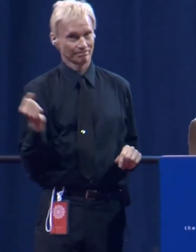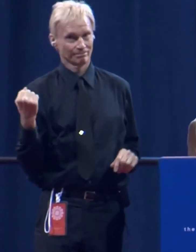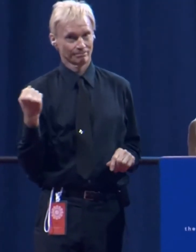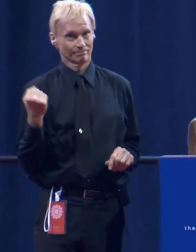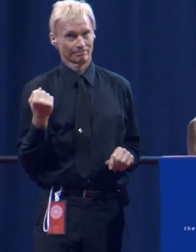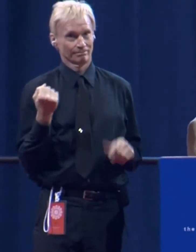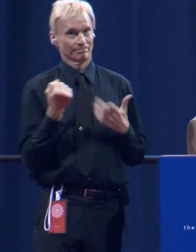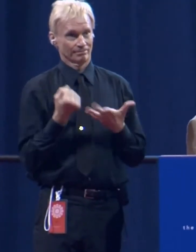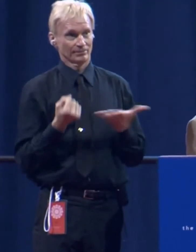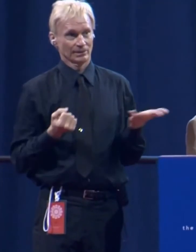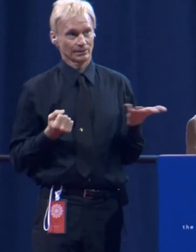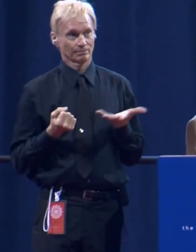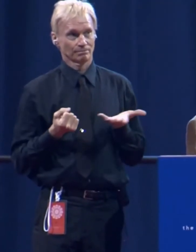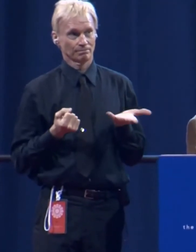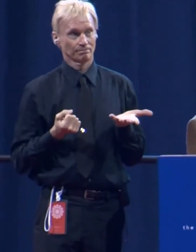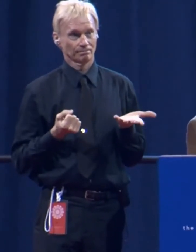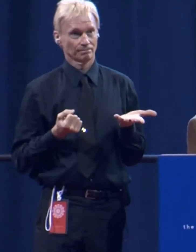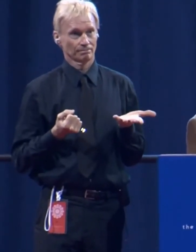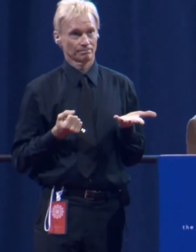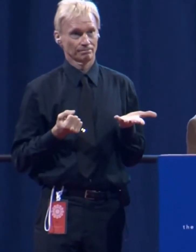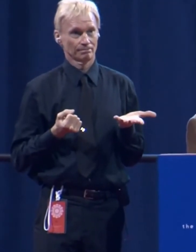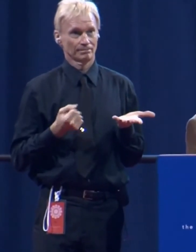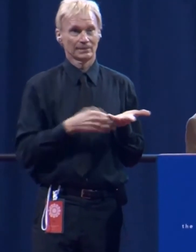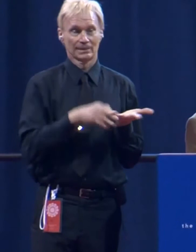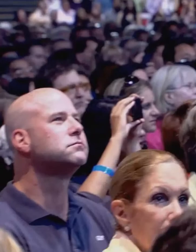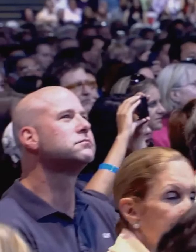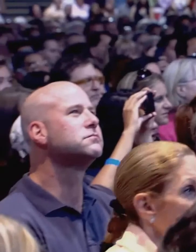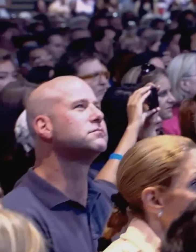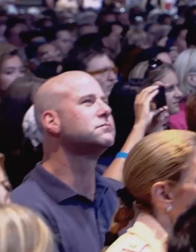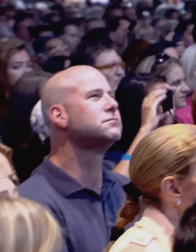In South India,